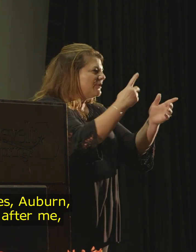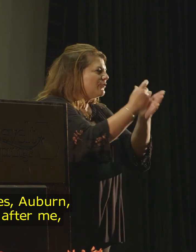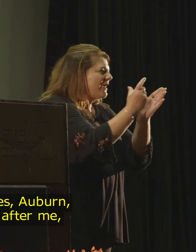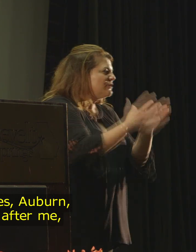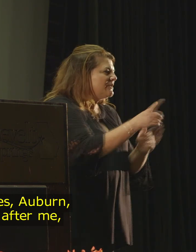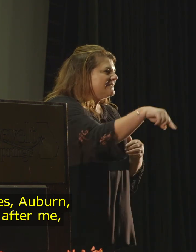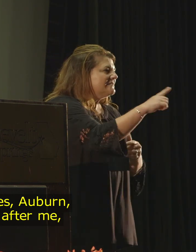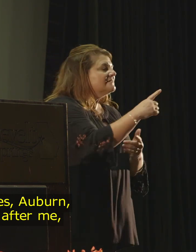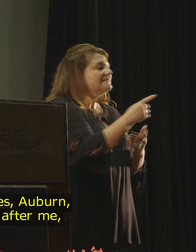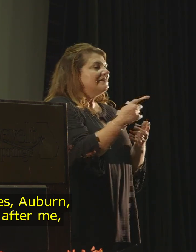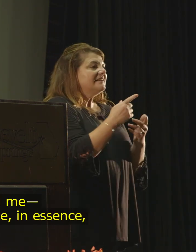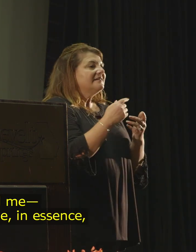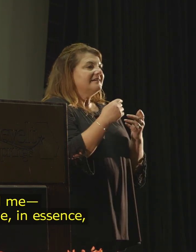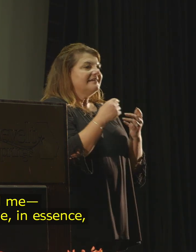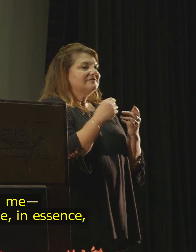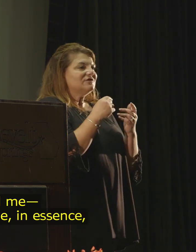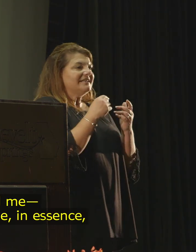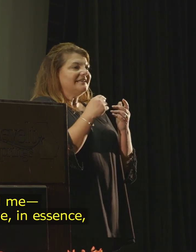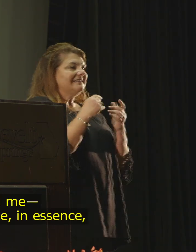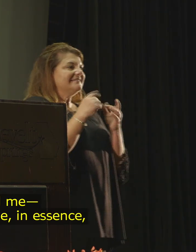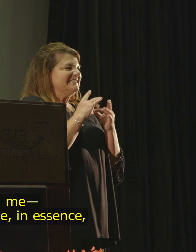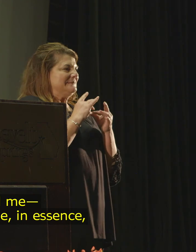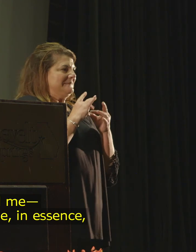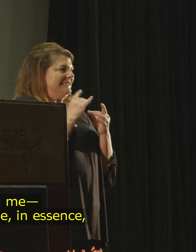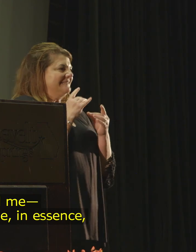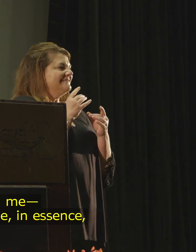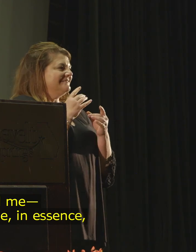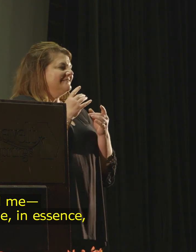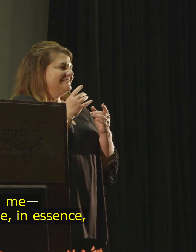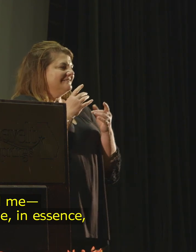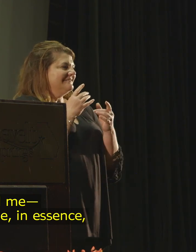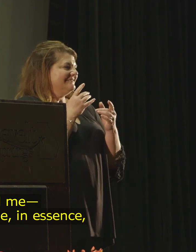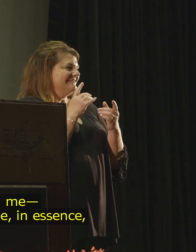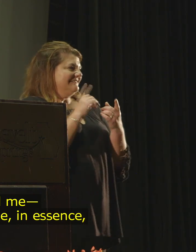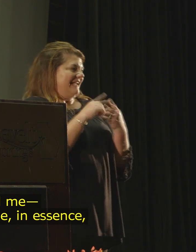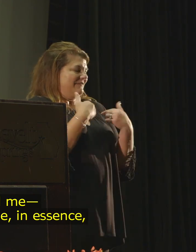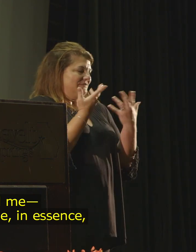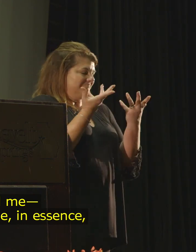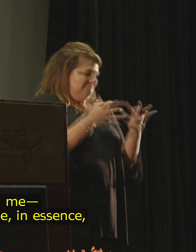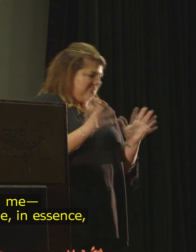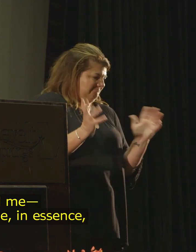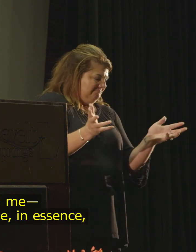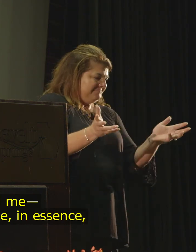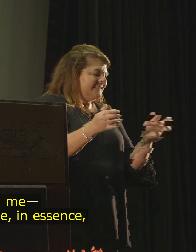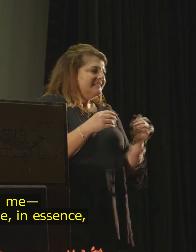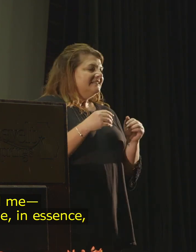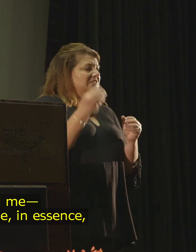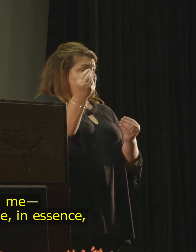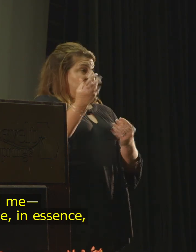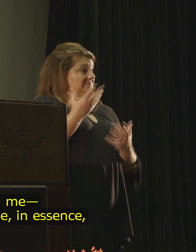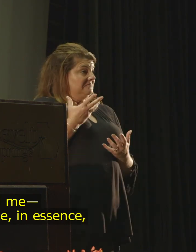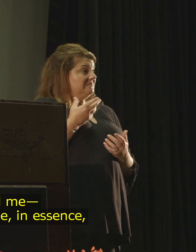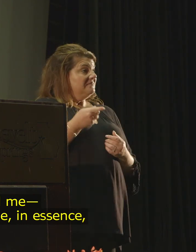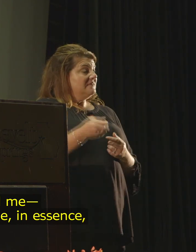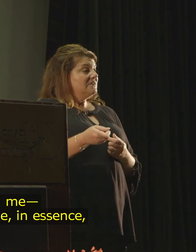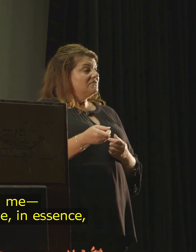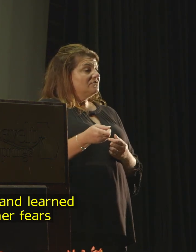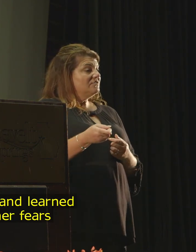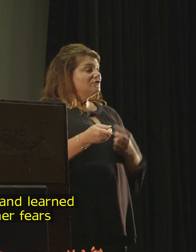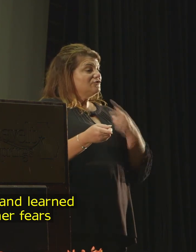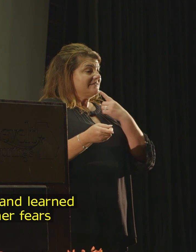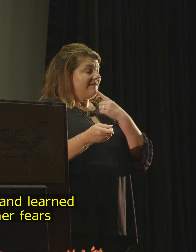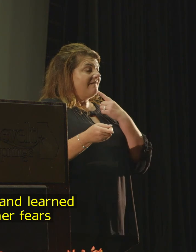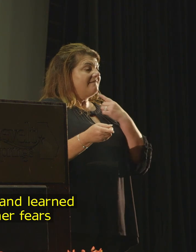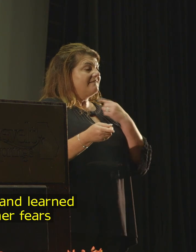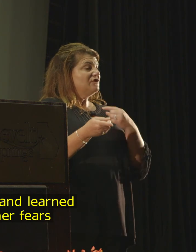And she speaks after me. And she told me how she, in essence,